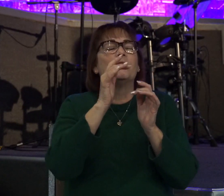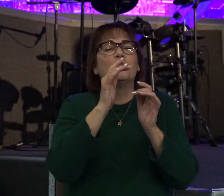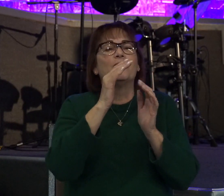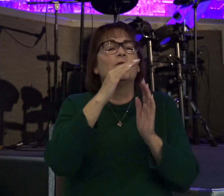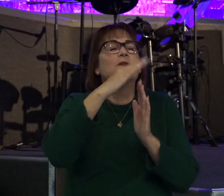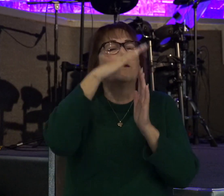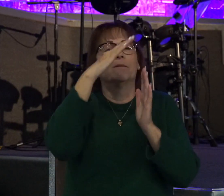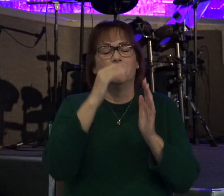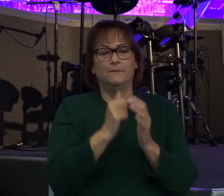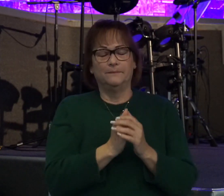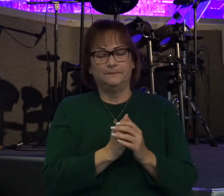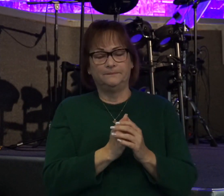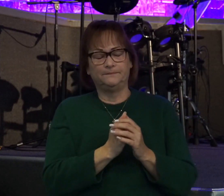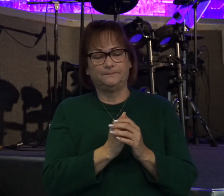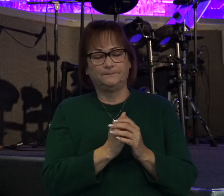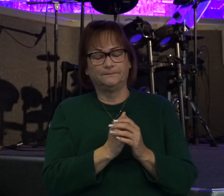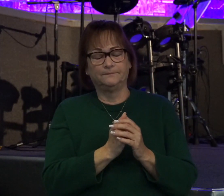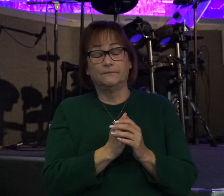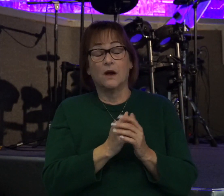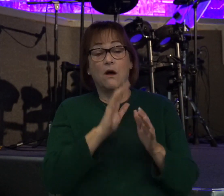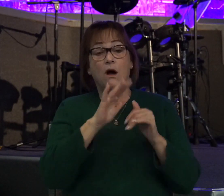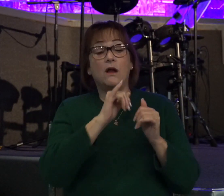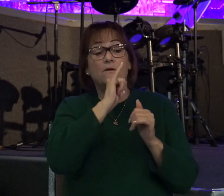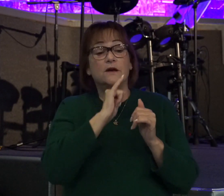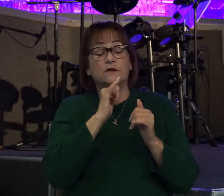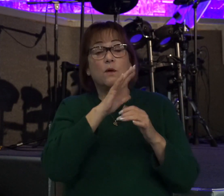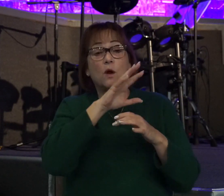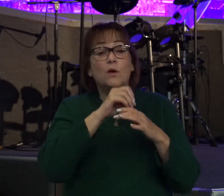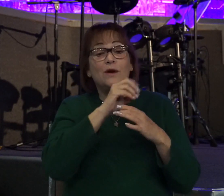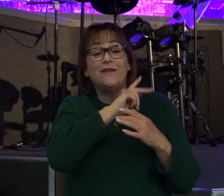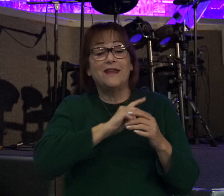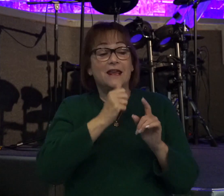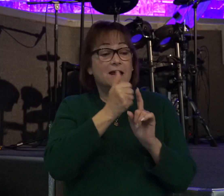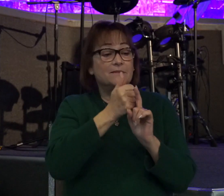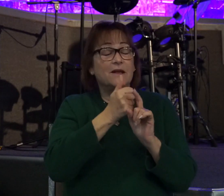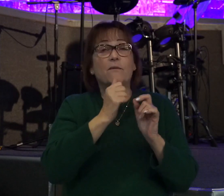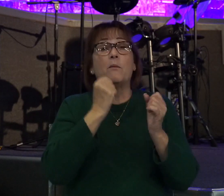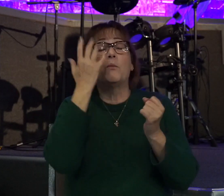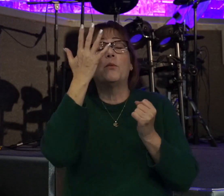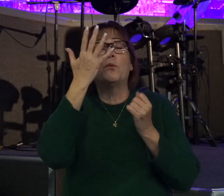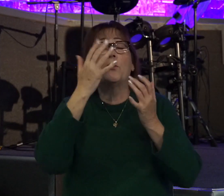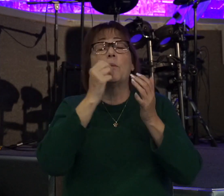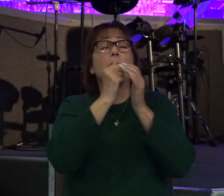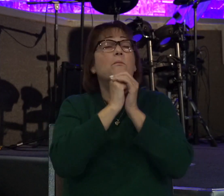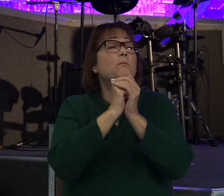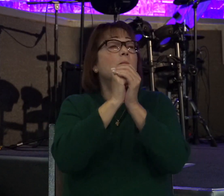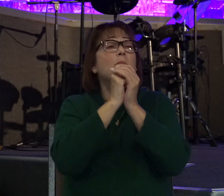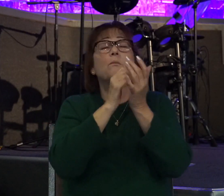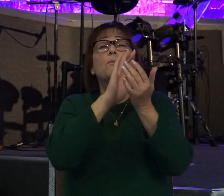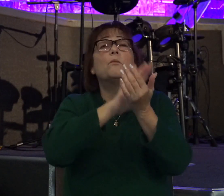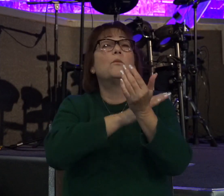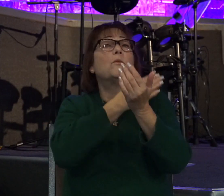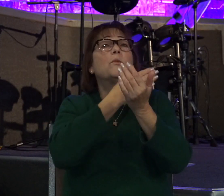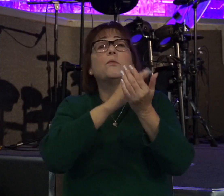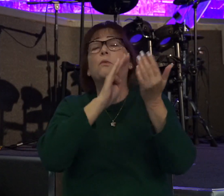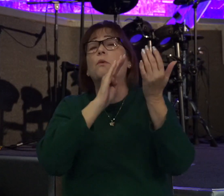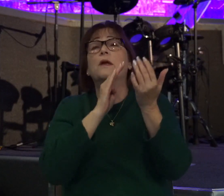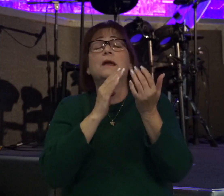And so, all of Israel, including the king himself, played music to the Lord. They're worshiping him. This is what David wanted for himself